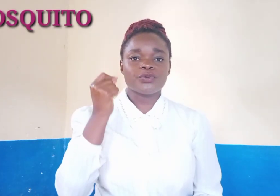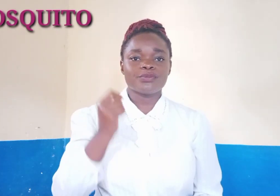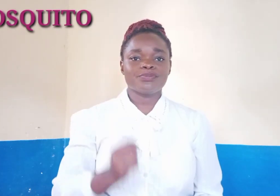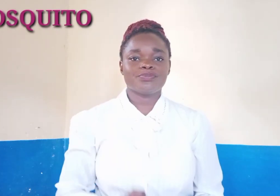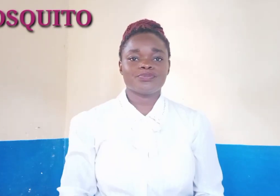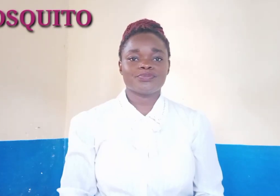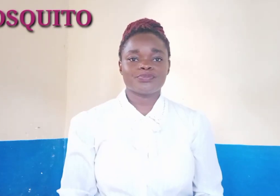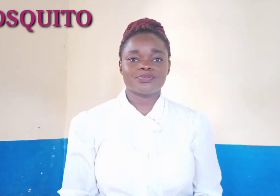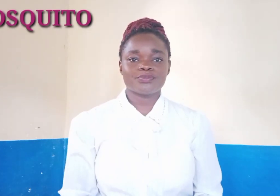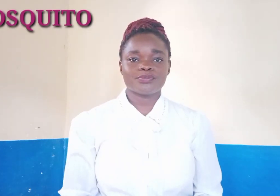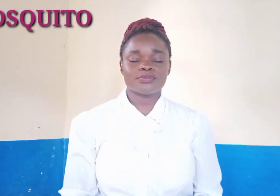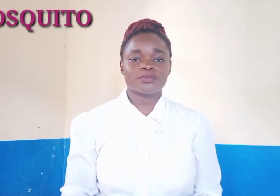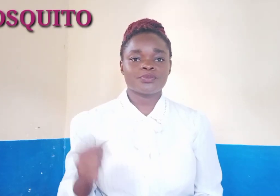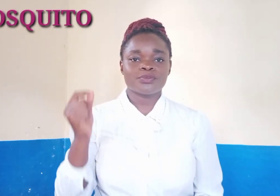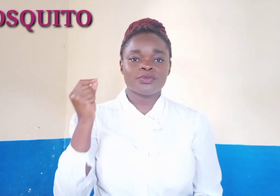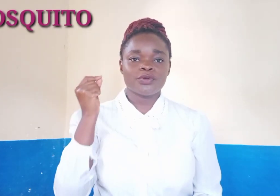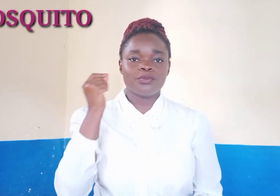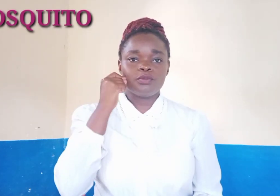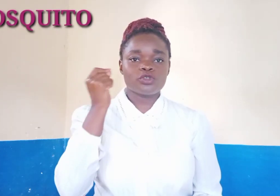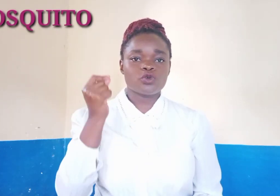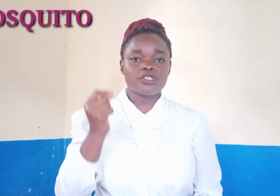mosquito mosquito